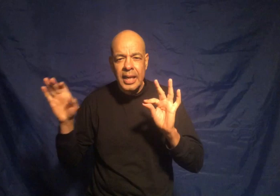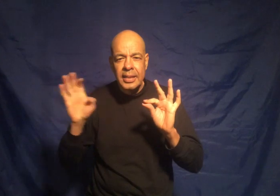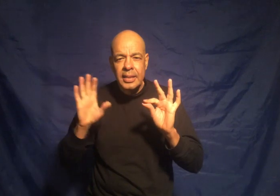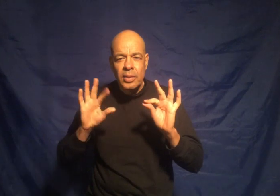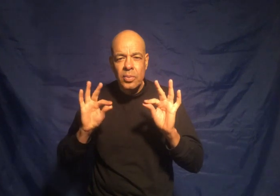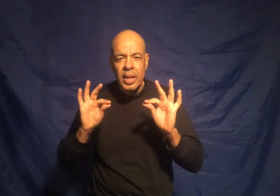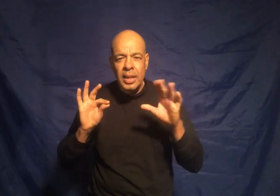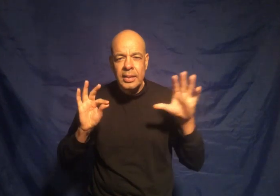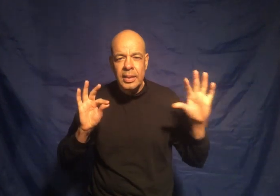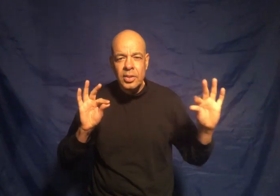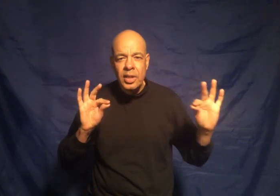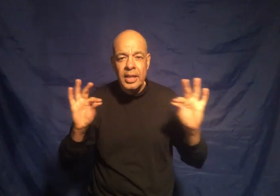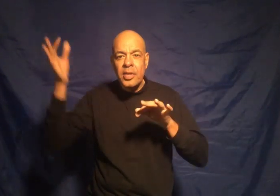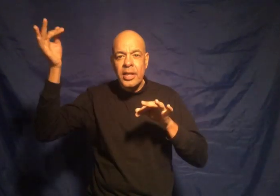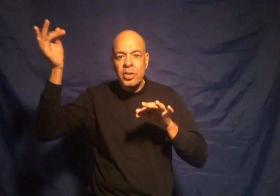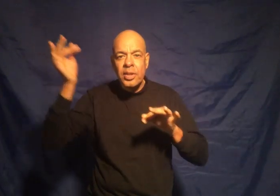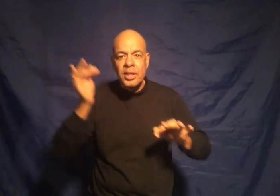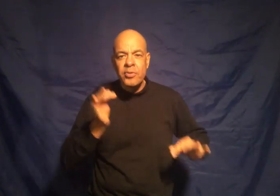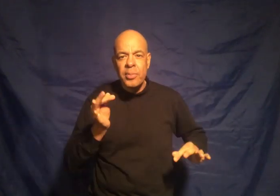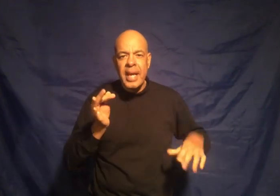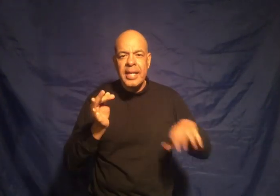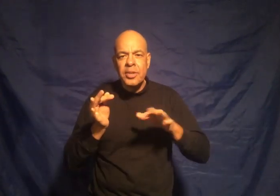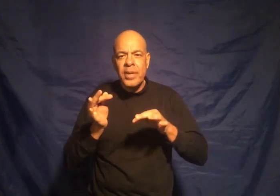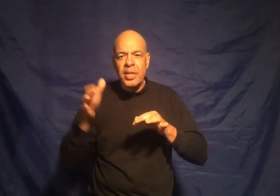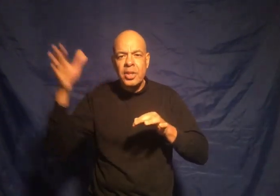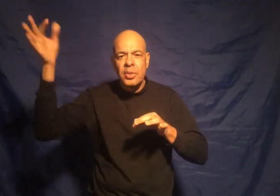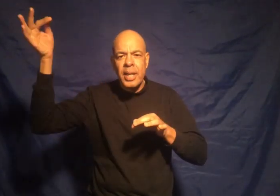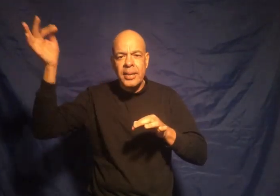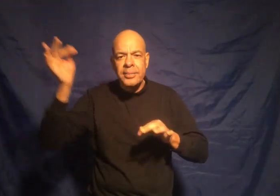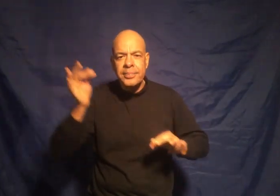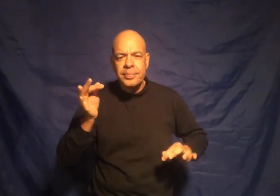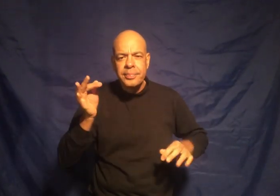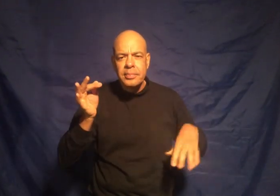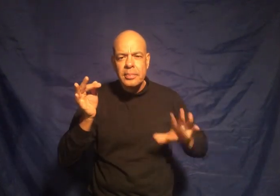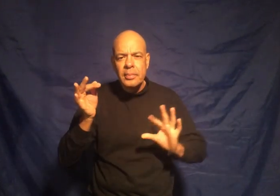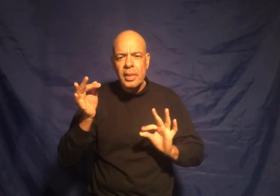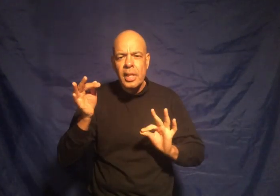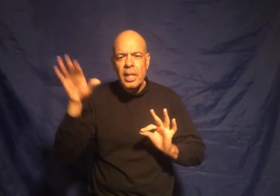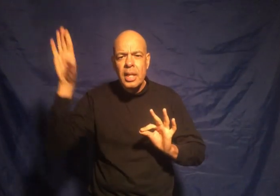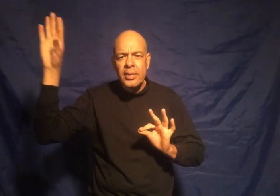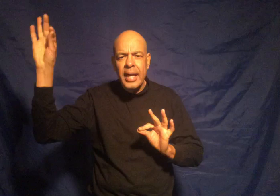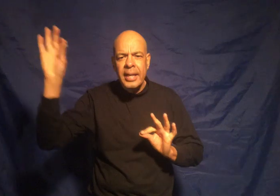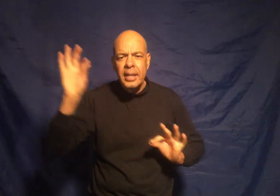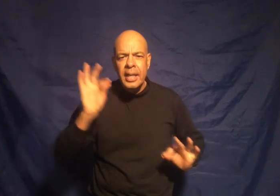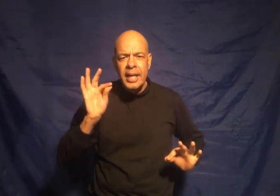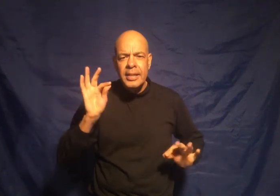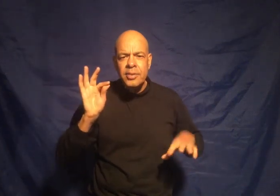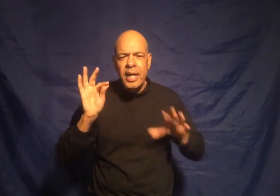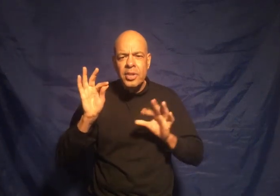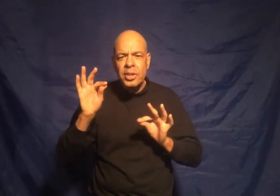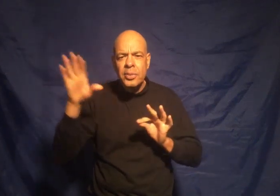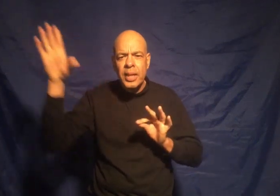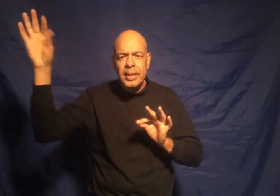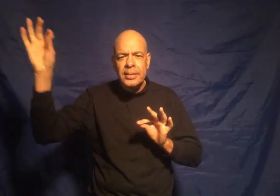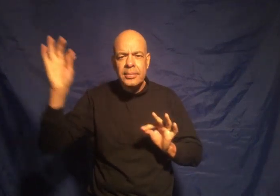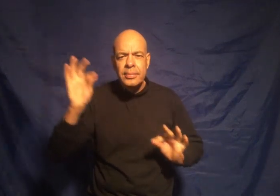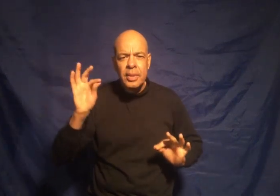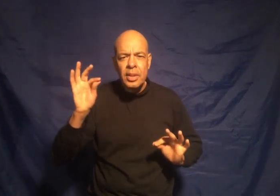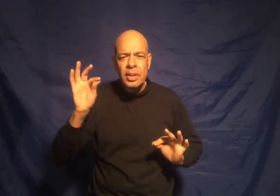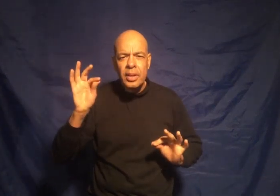one you can do this from any direction you want okay any direction you want all